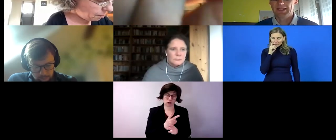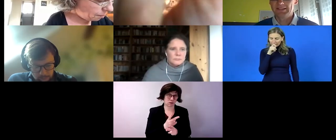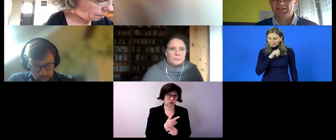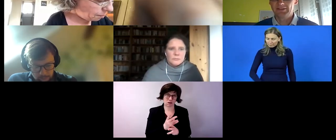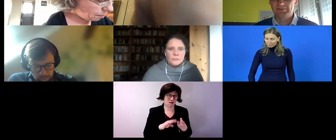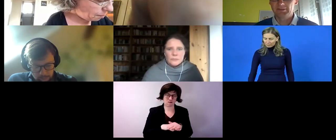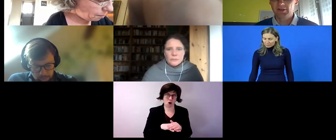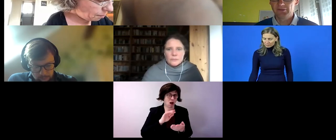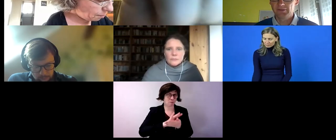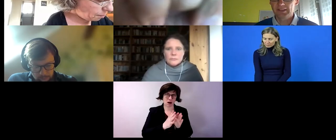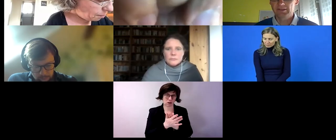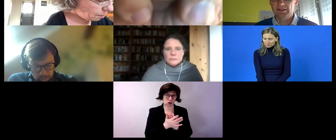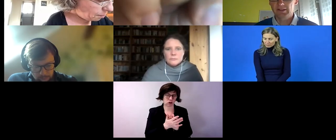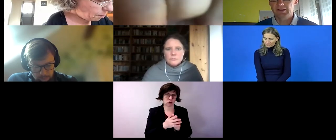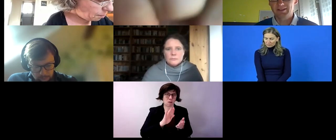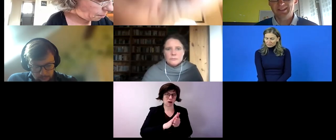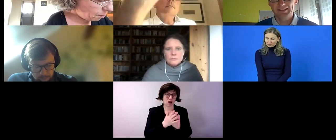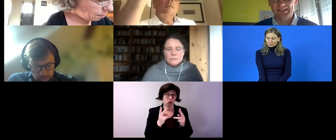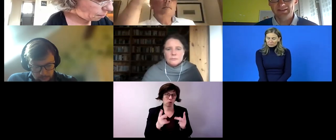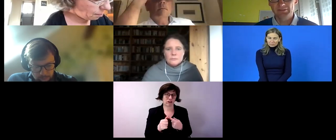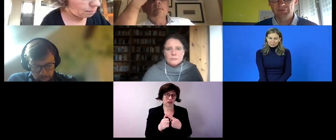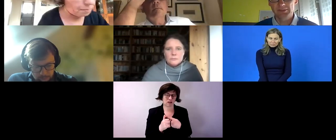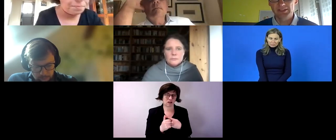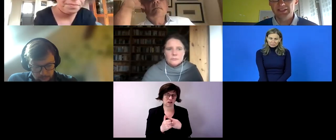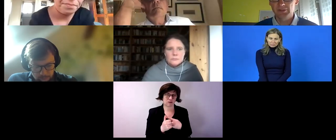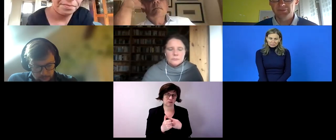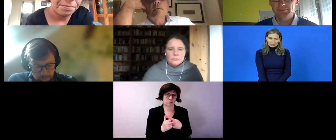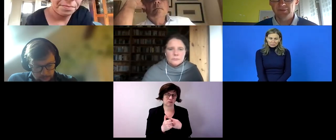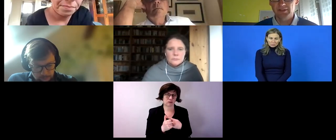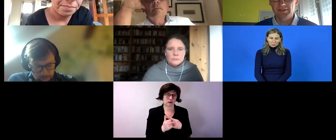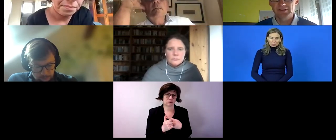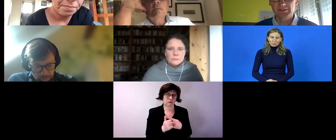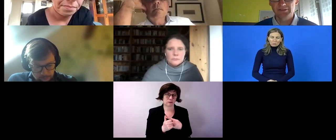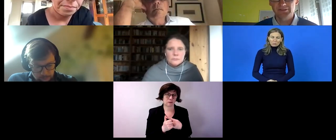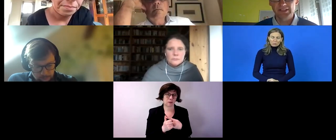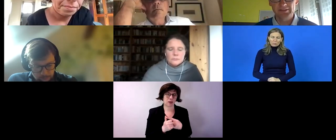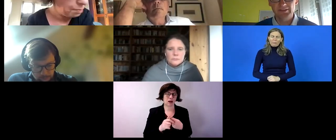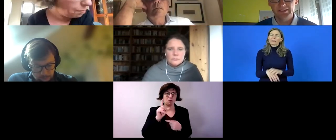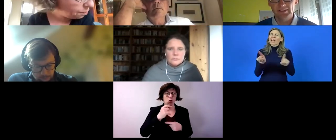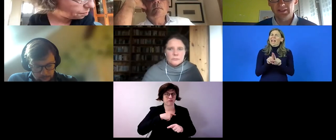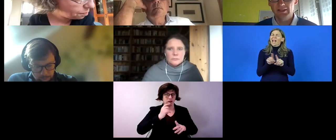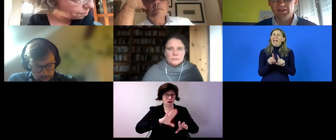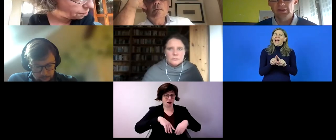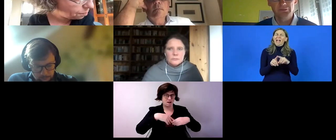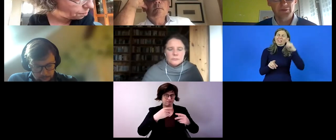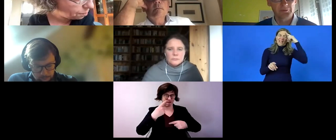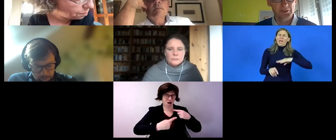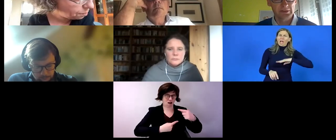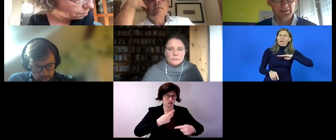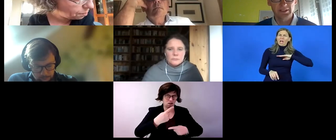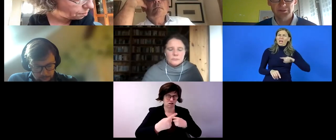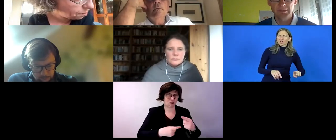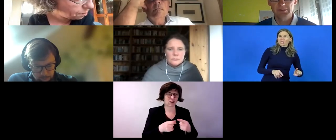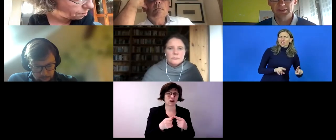and it is even done at uh i think as from the age of uh 17 uh also from